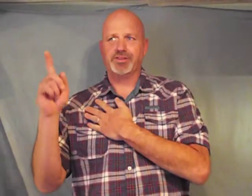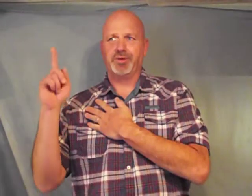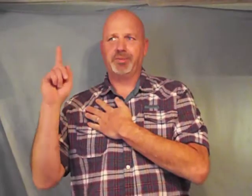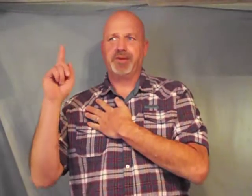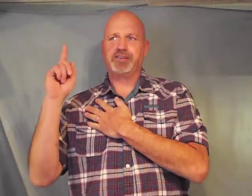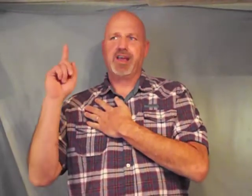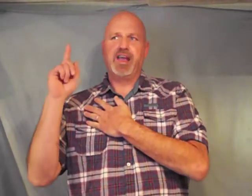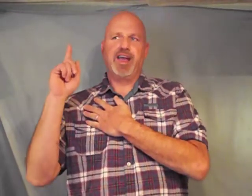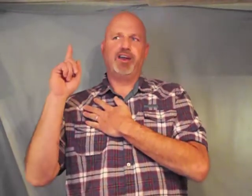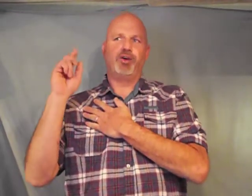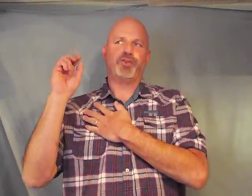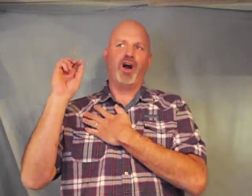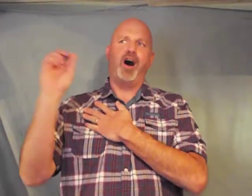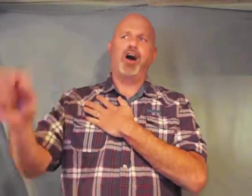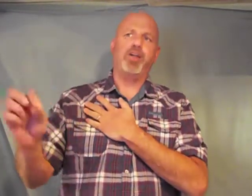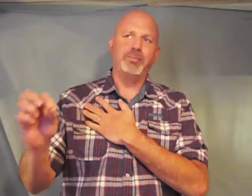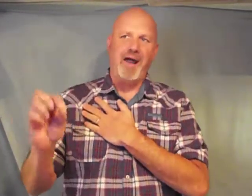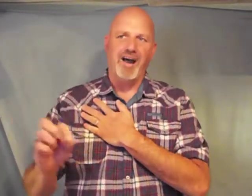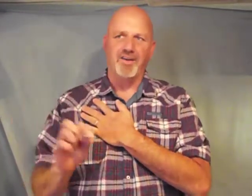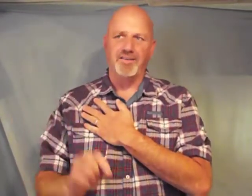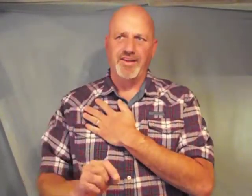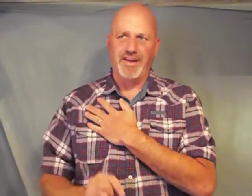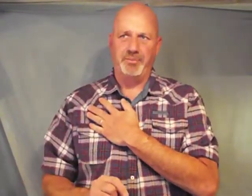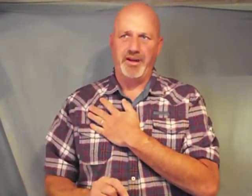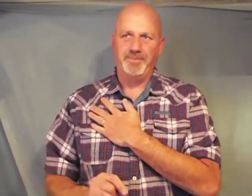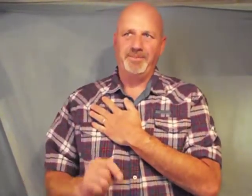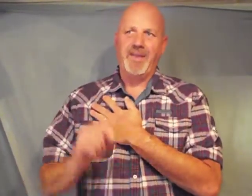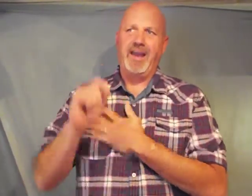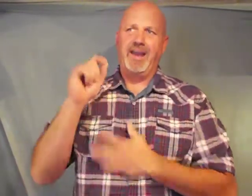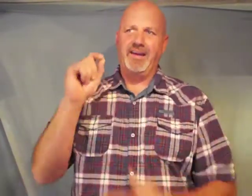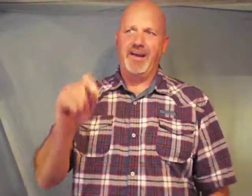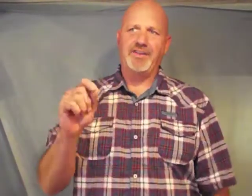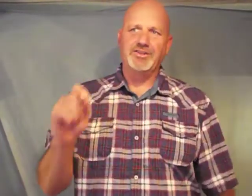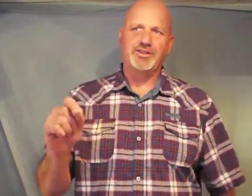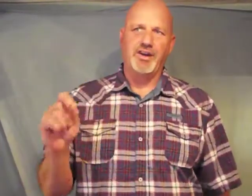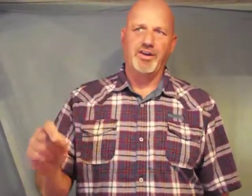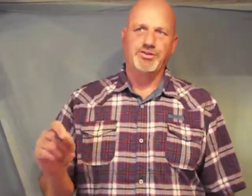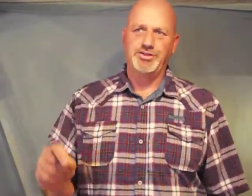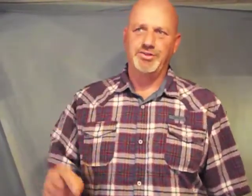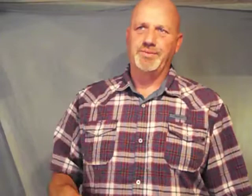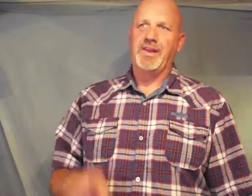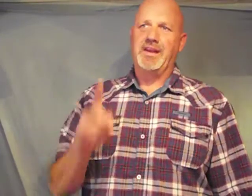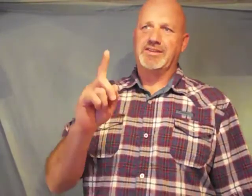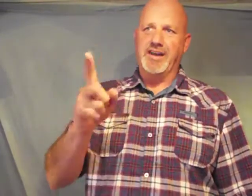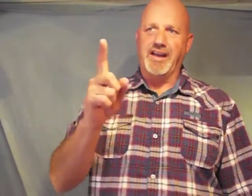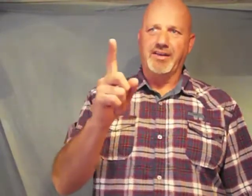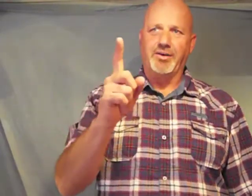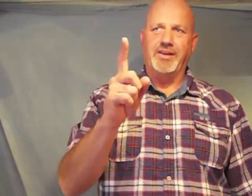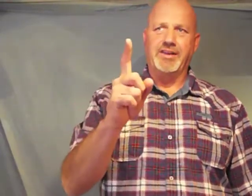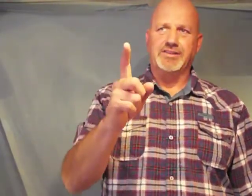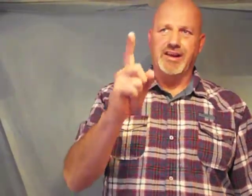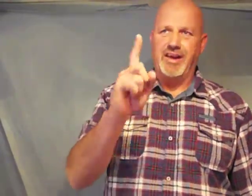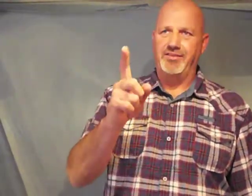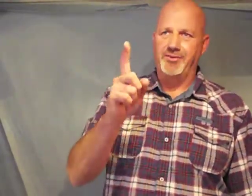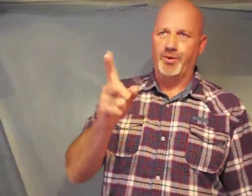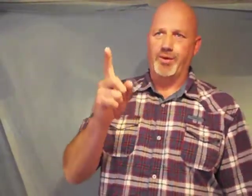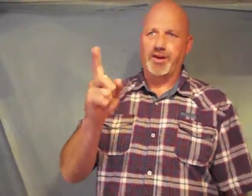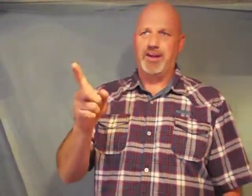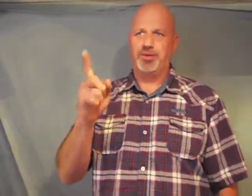scorpions and over all the power of the enemy and nothing shall hurt you 2nd Corinthians 11 14 through